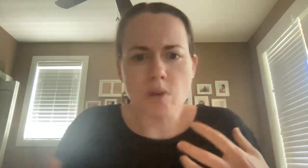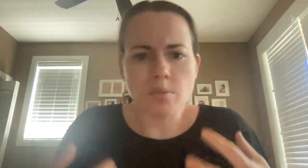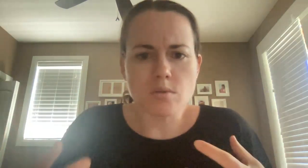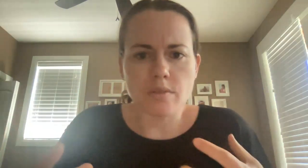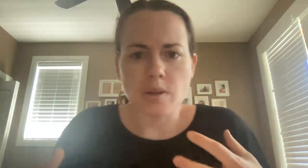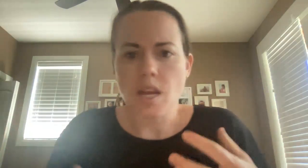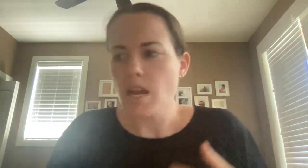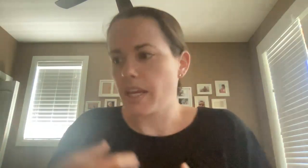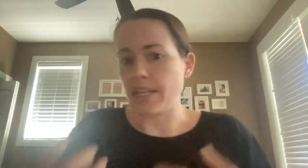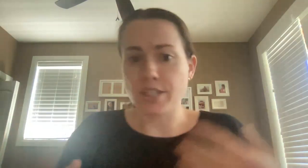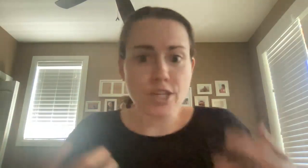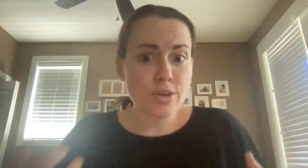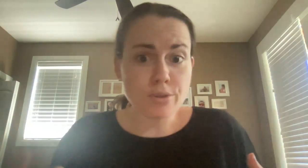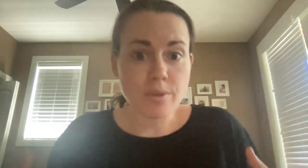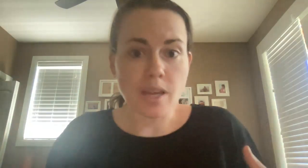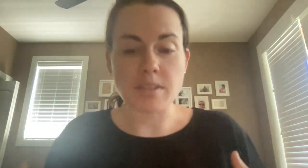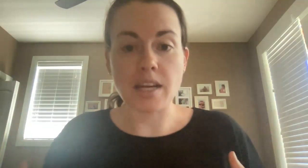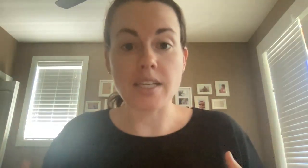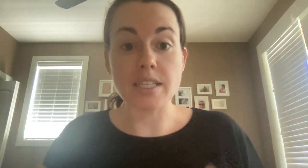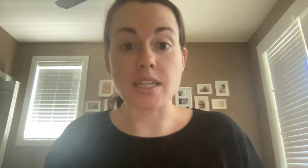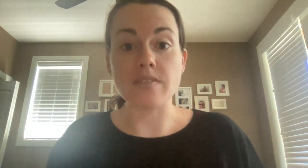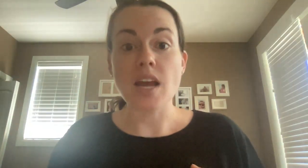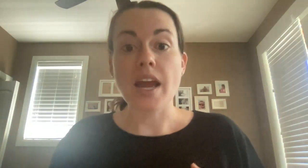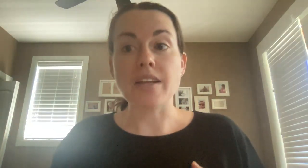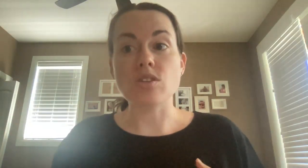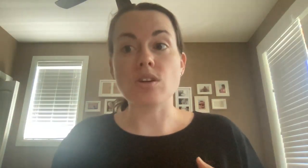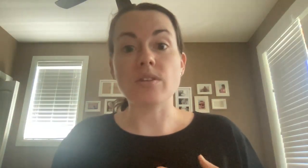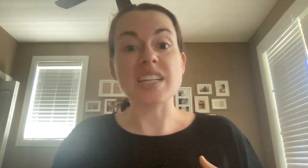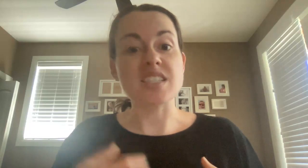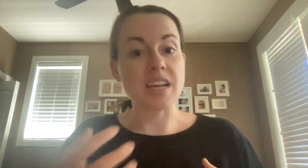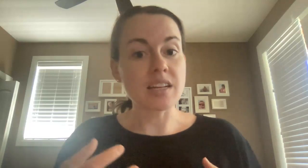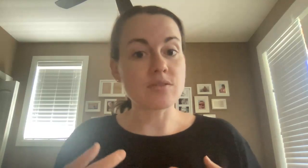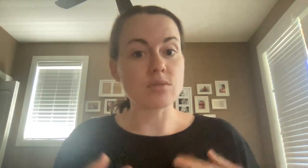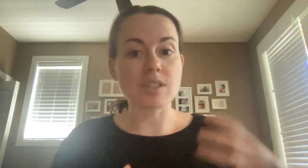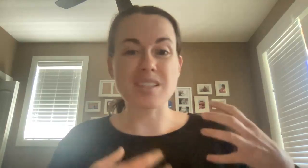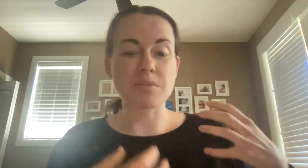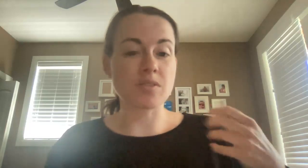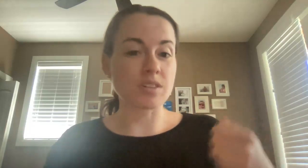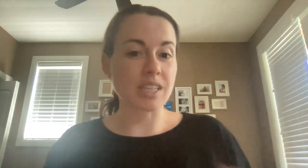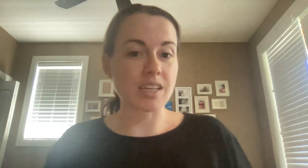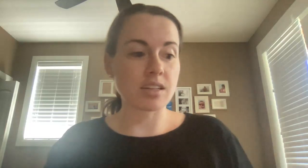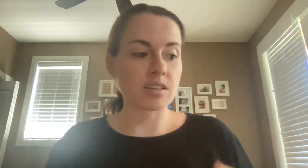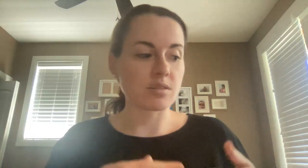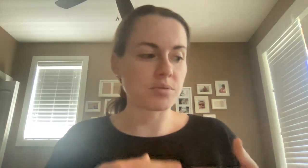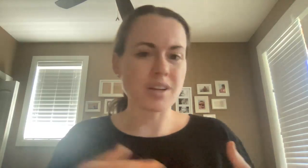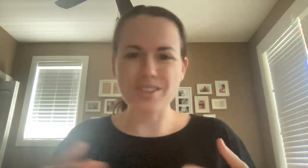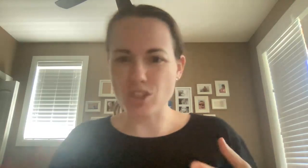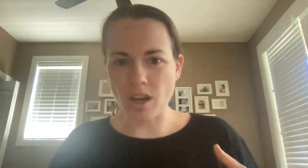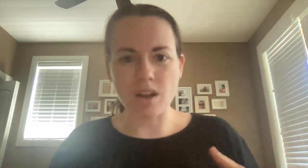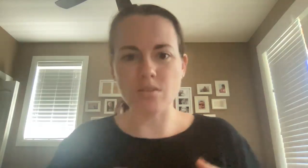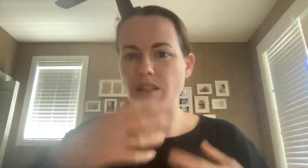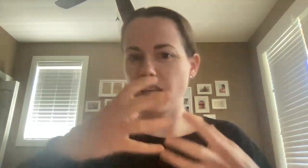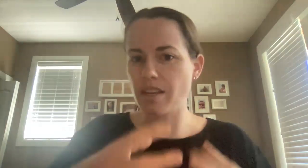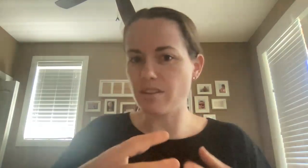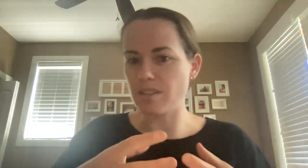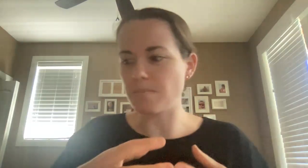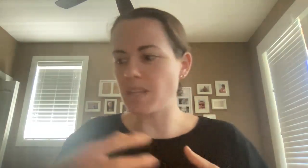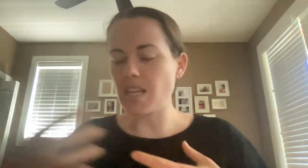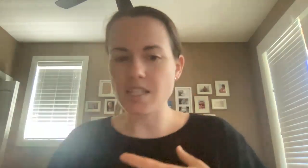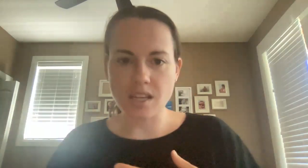problem solving, get to know you games, that kind of stuff. And so instead of doing some of our like plug and chug, or like, here's something easy.